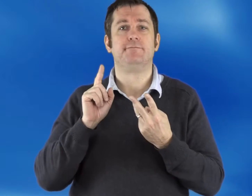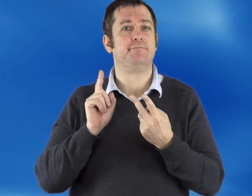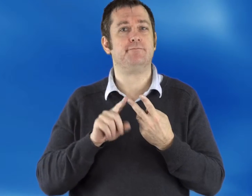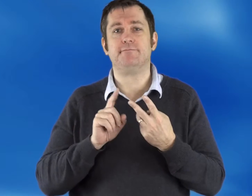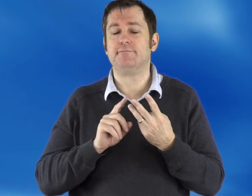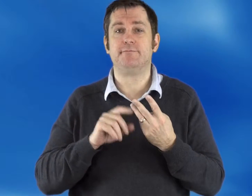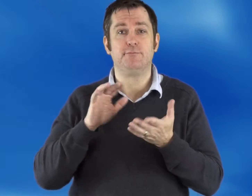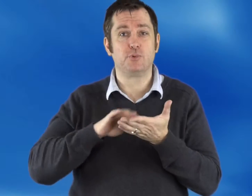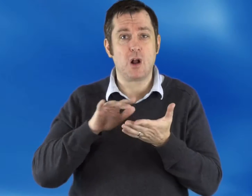braille lettering.